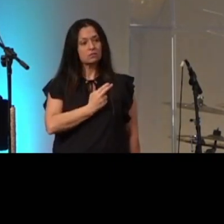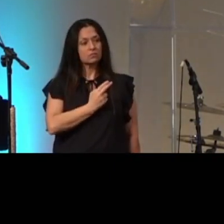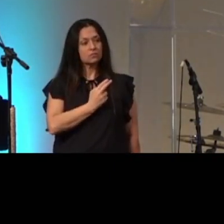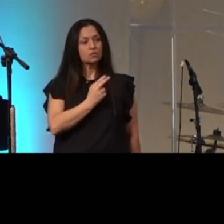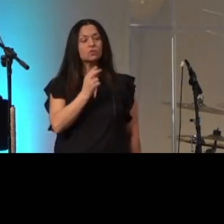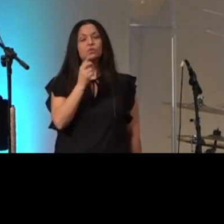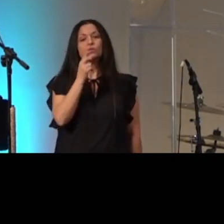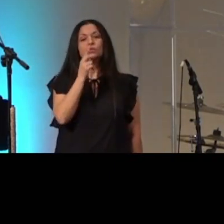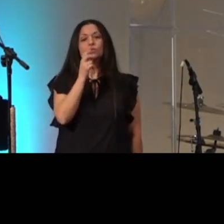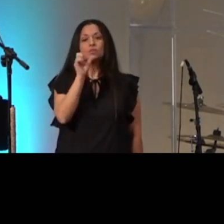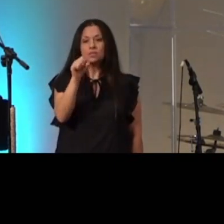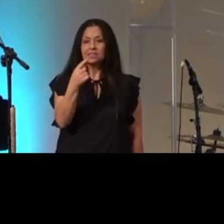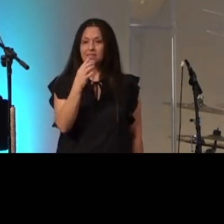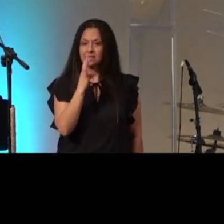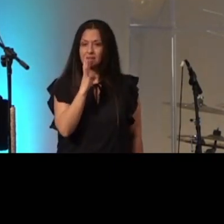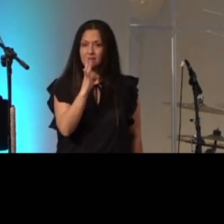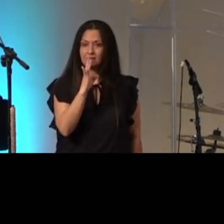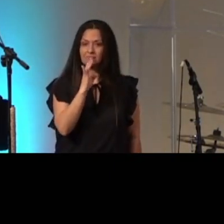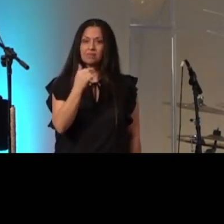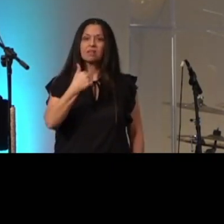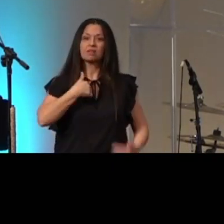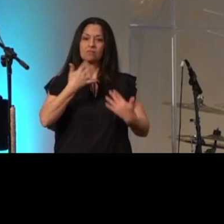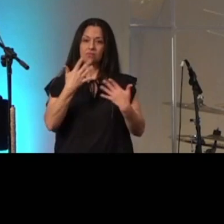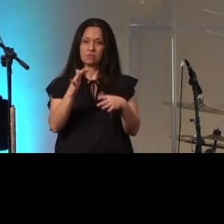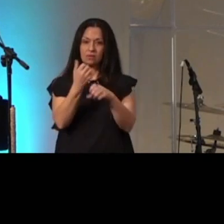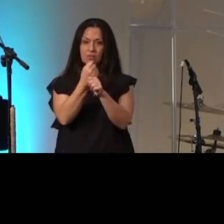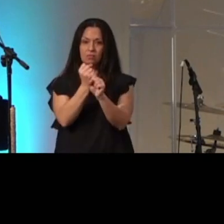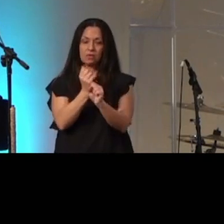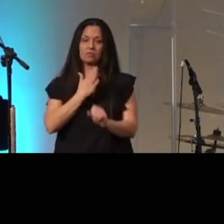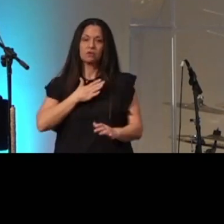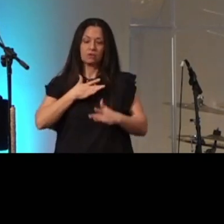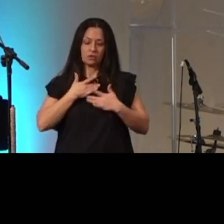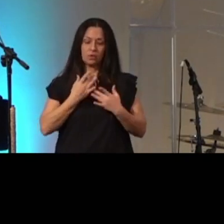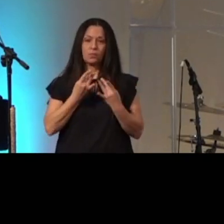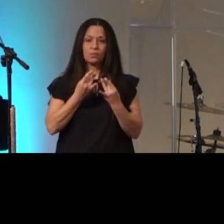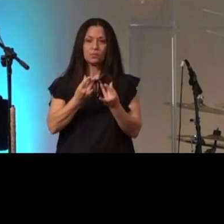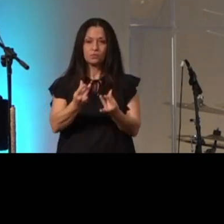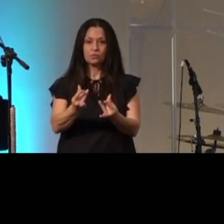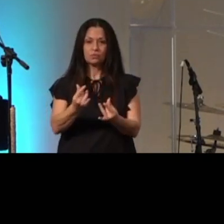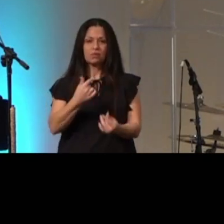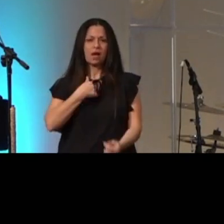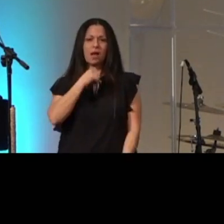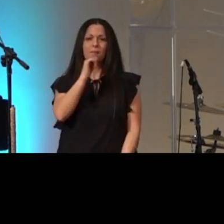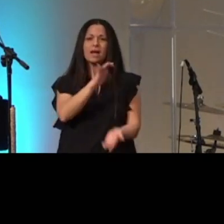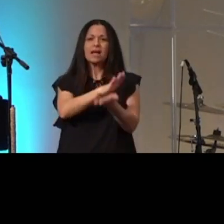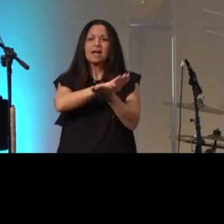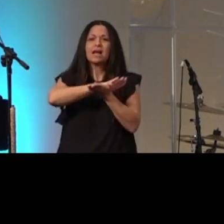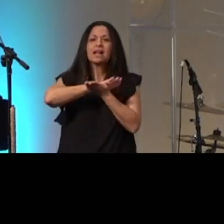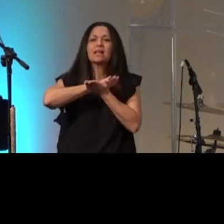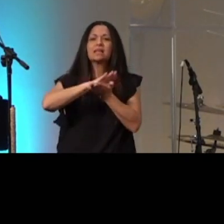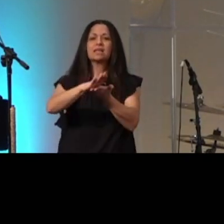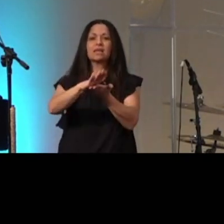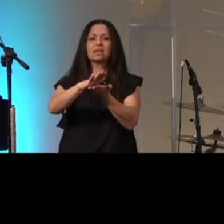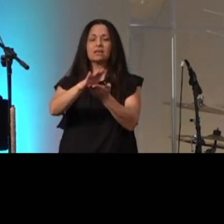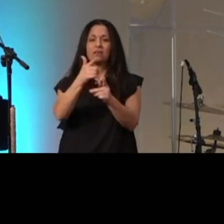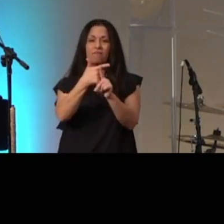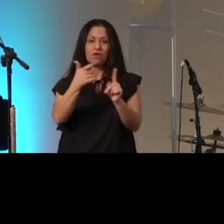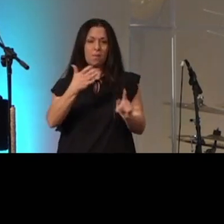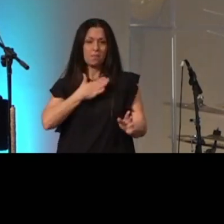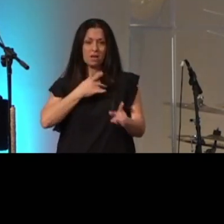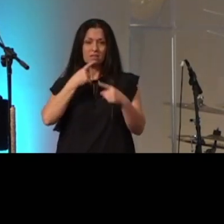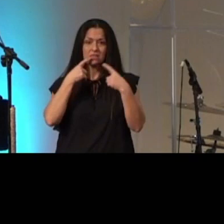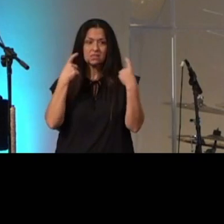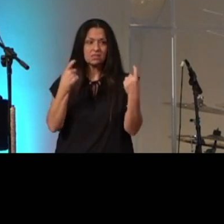who can say I have made my heart pure I am clean from my sin